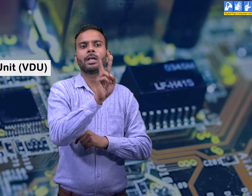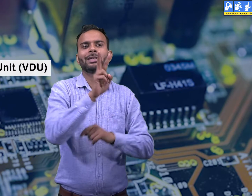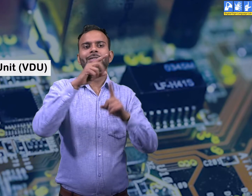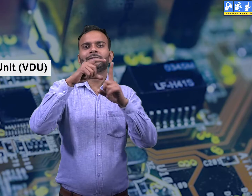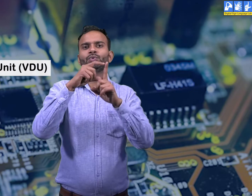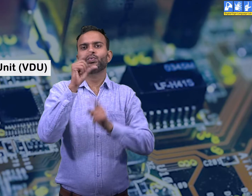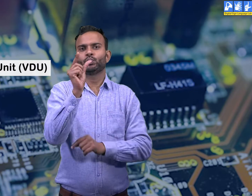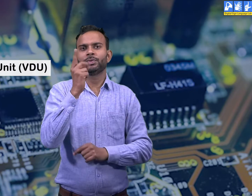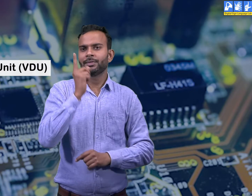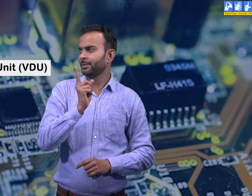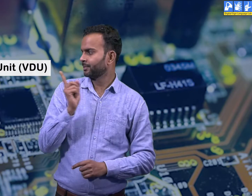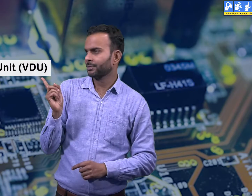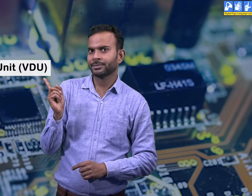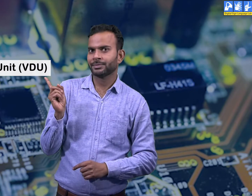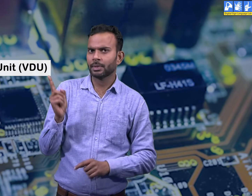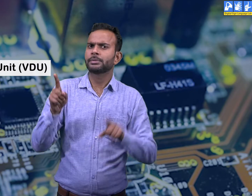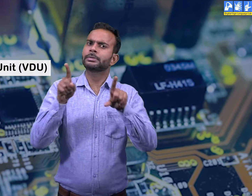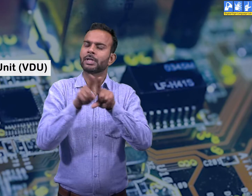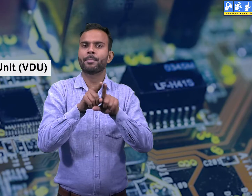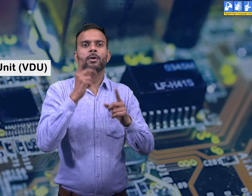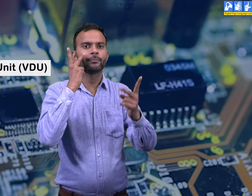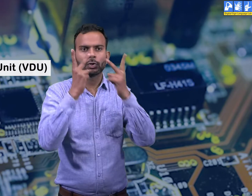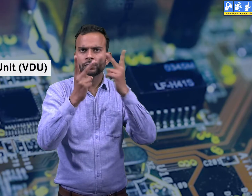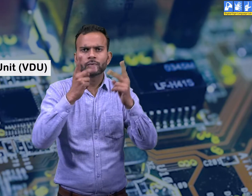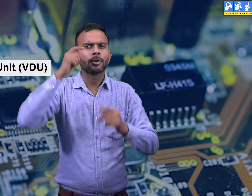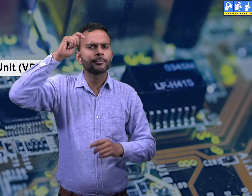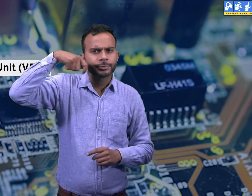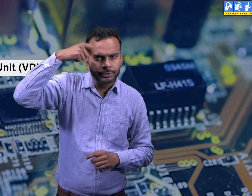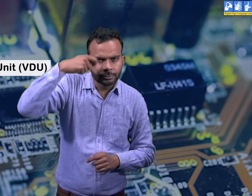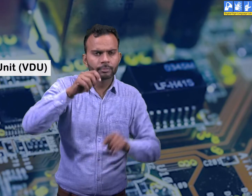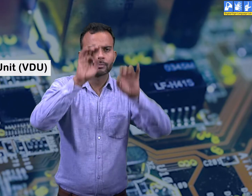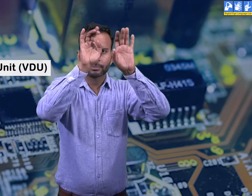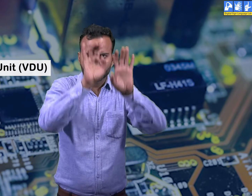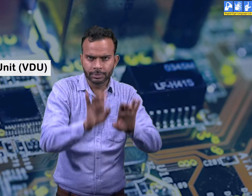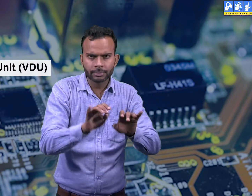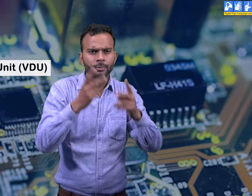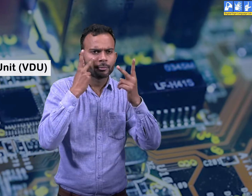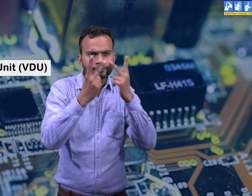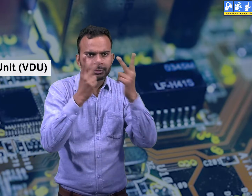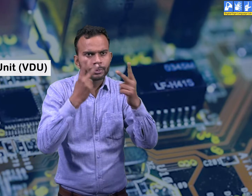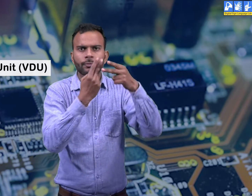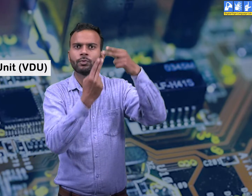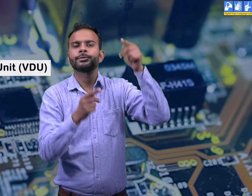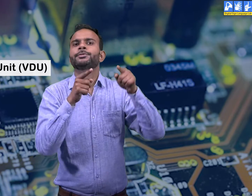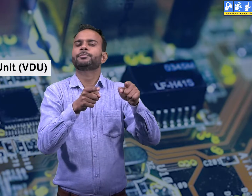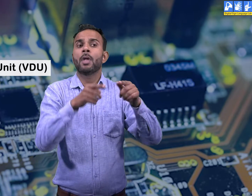monitor looks like a television screen. It is also known as visual display unit, in short